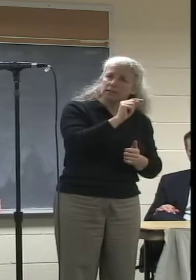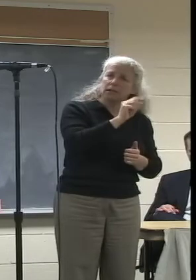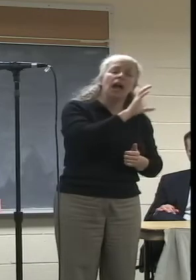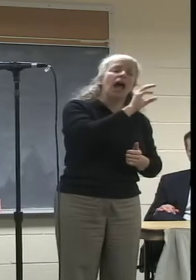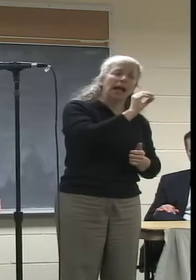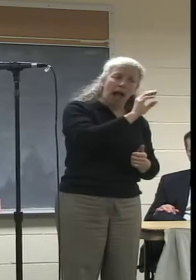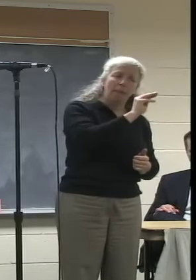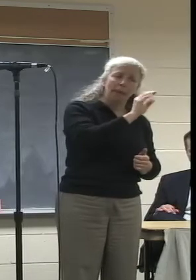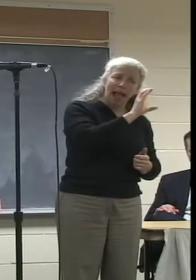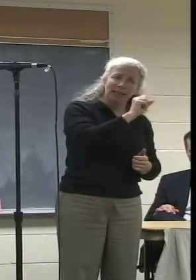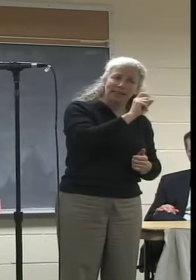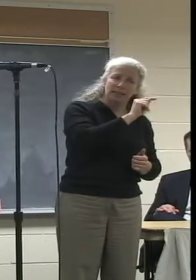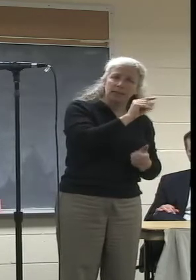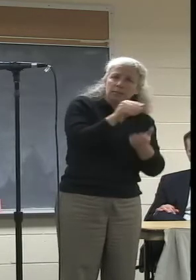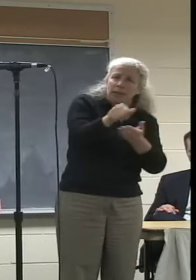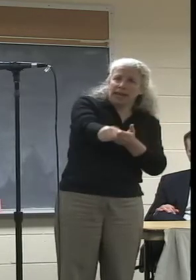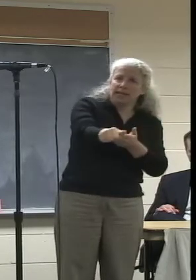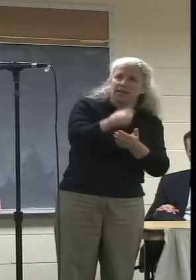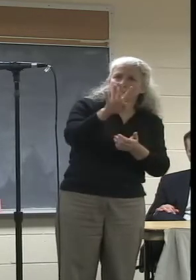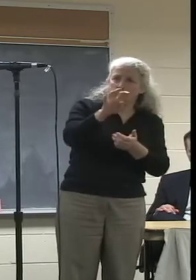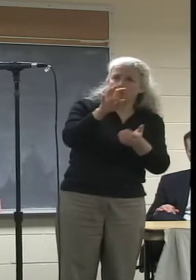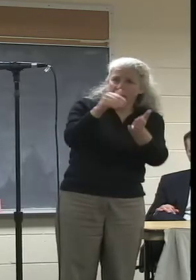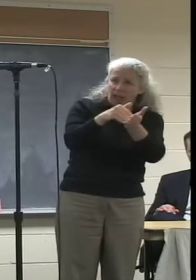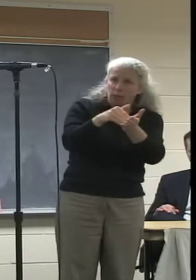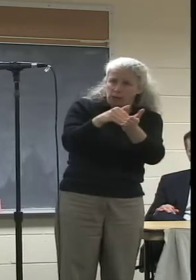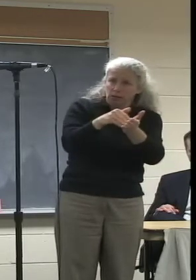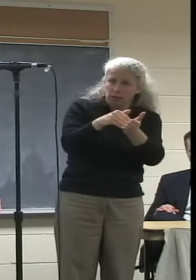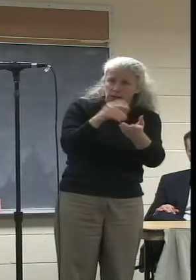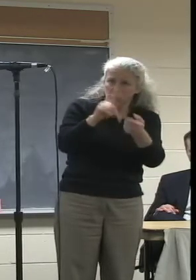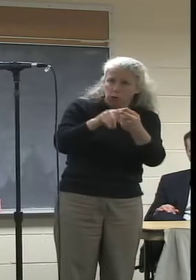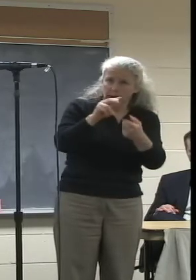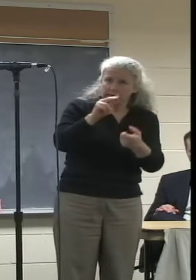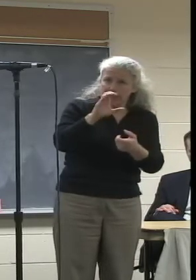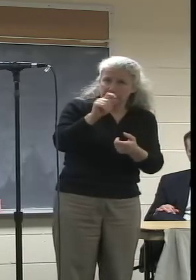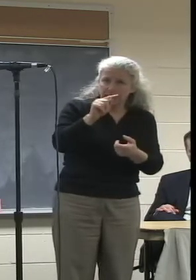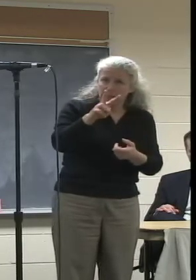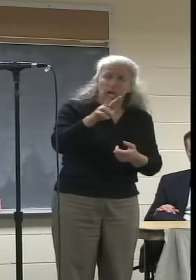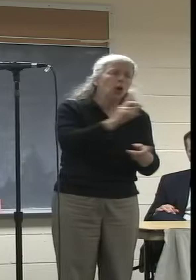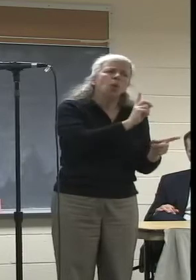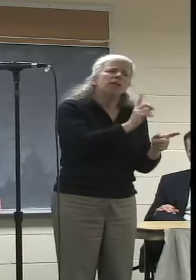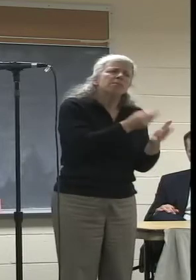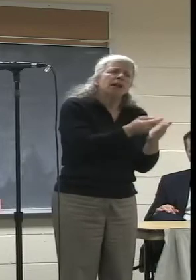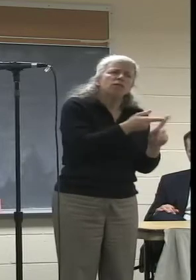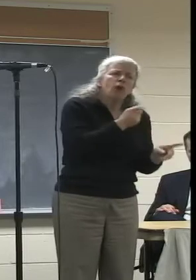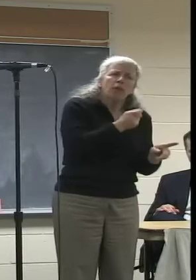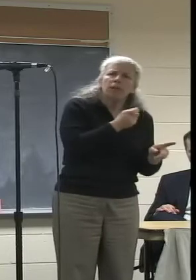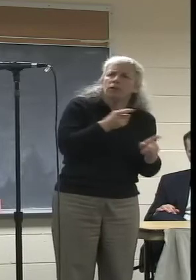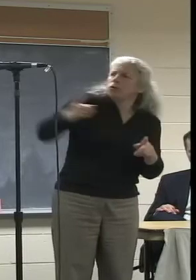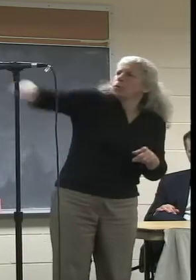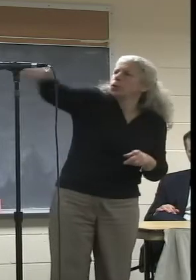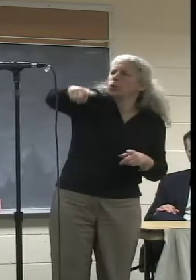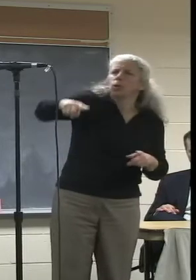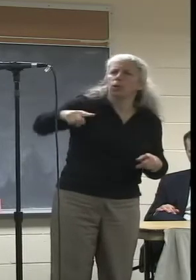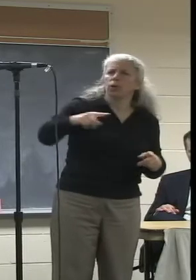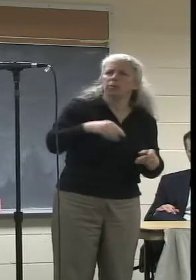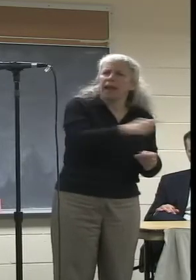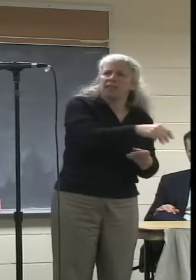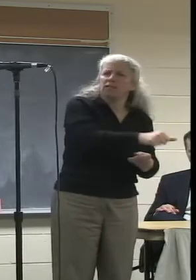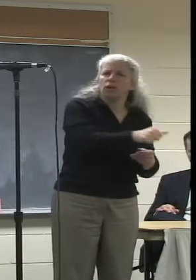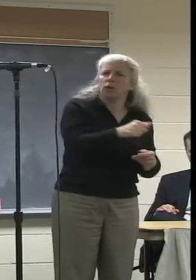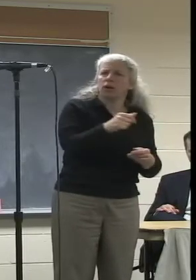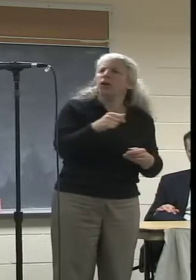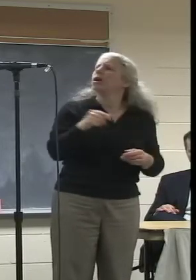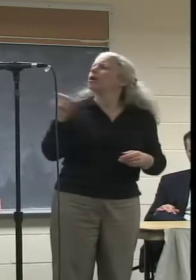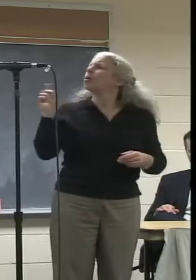But they take it from all the subscribers. And anything that the city negotiates, Comcast will try, forgive me,